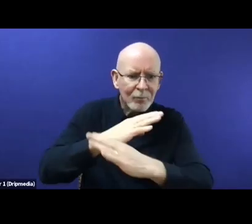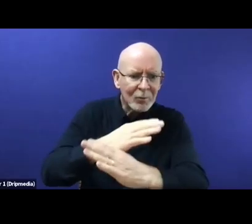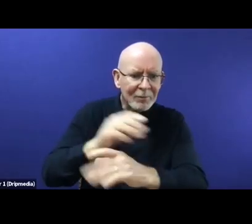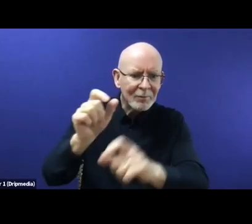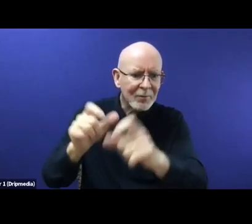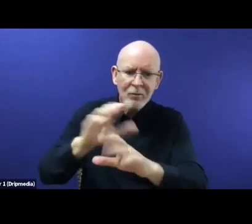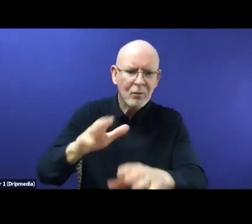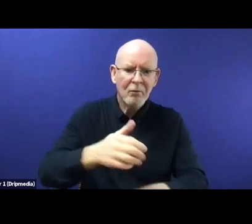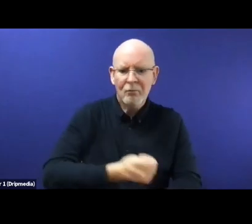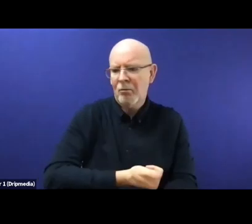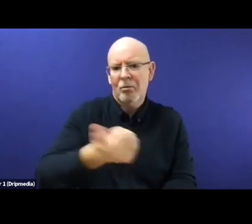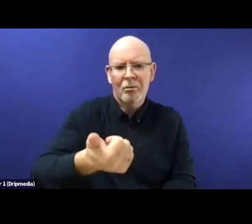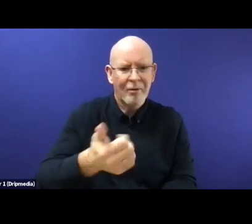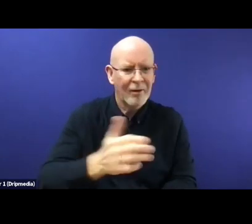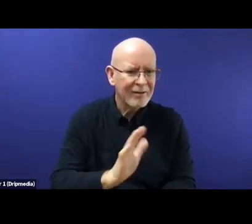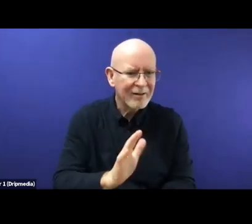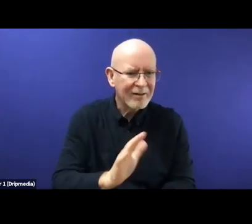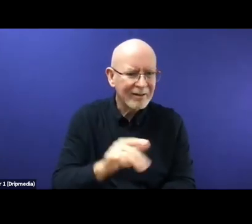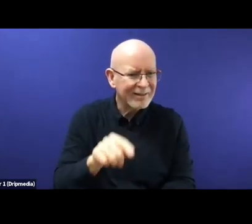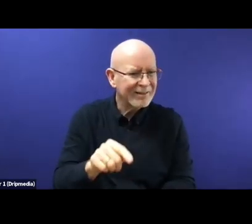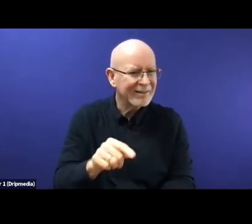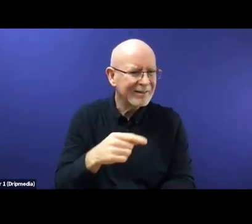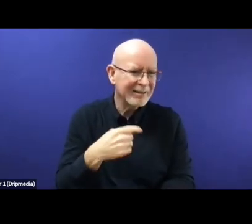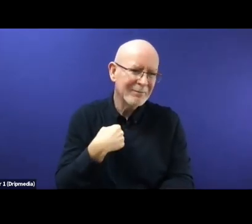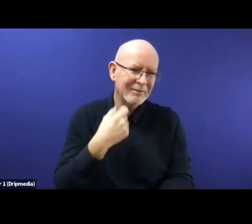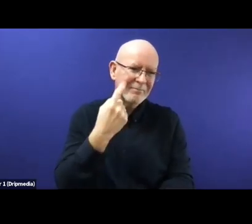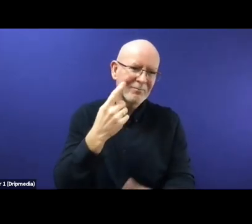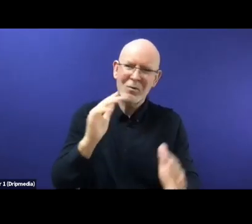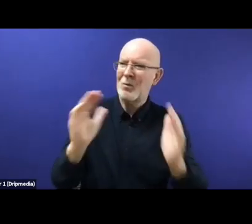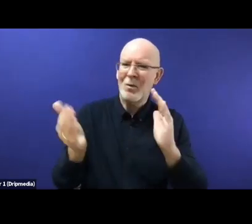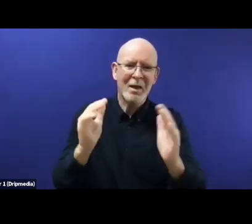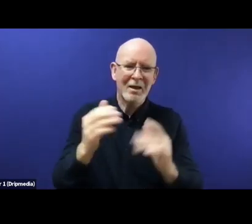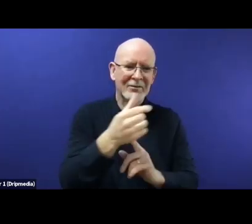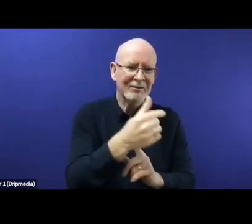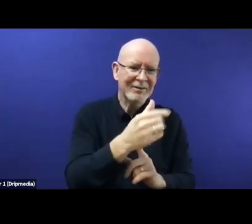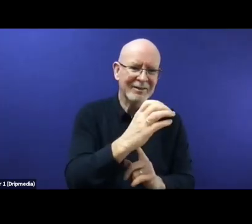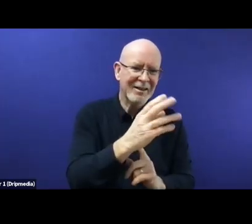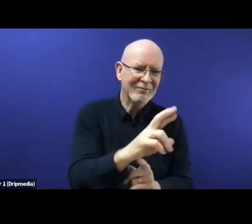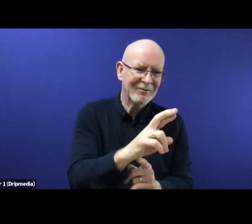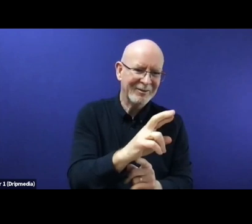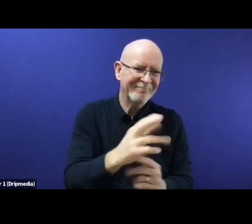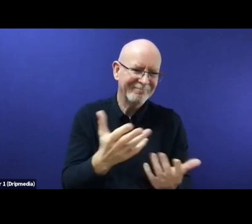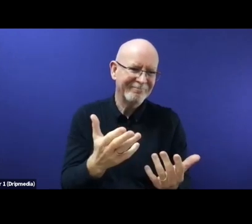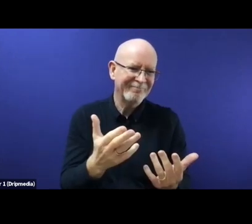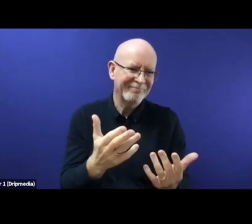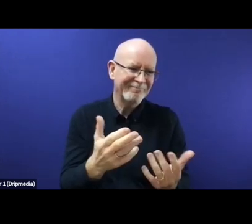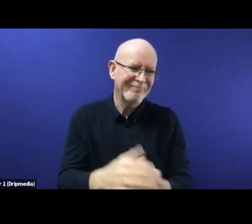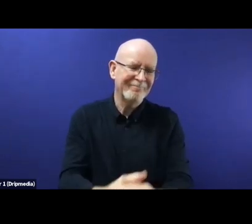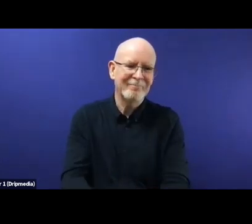Thanks. Thanks a lot indeed, Melton, for outlining some of the key challenges raised by the current EU approach and also for the